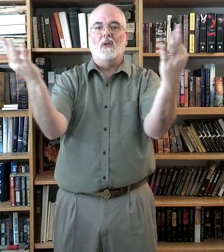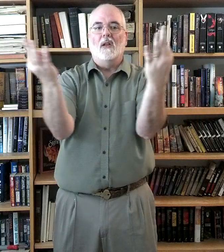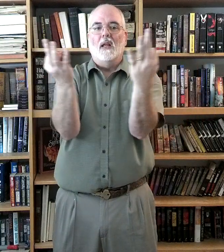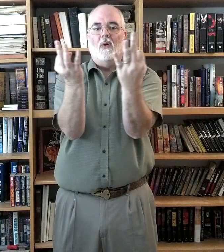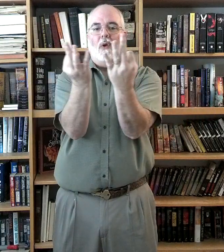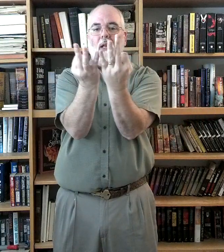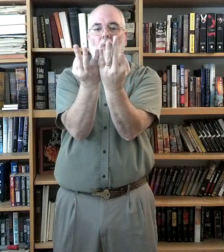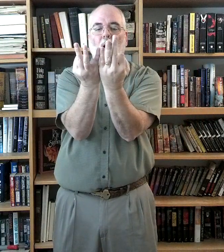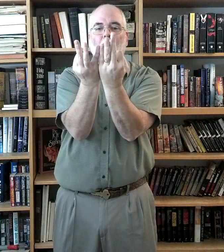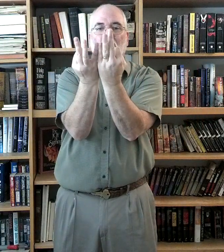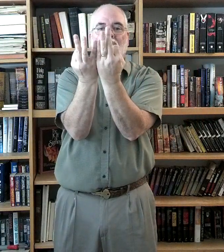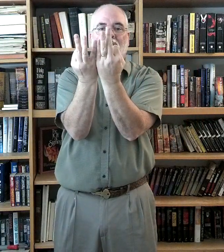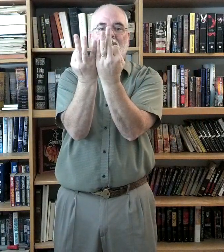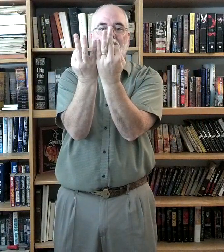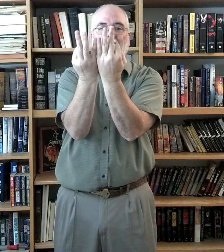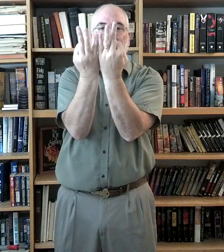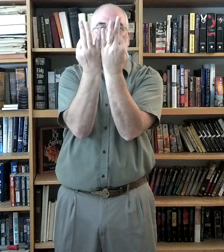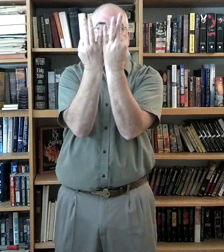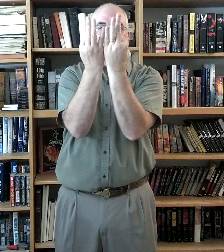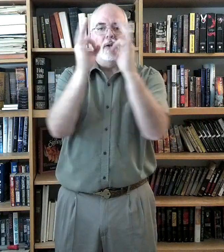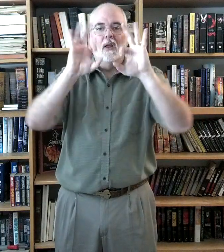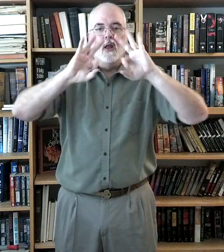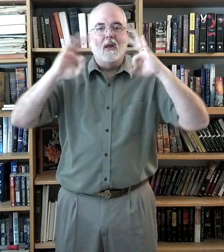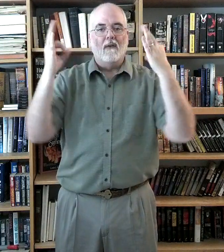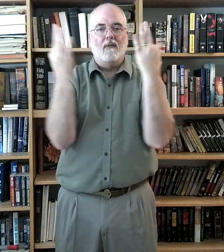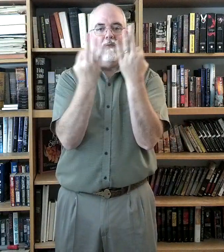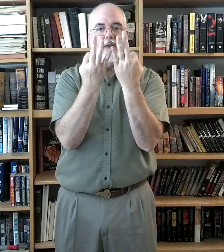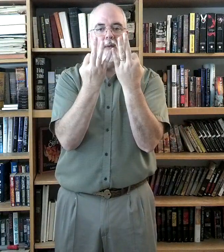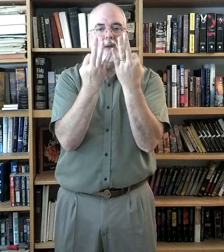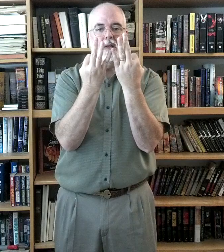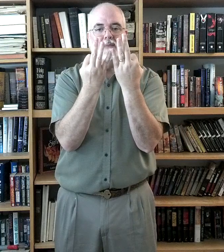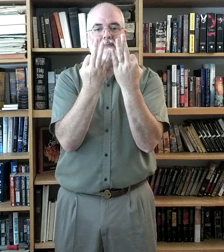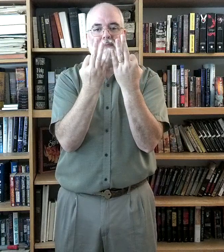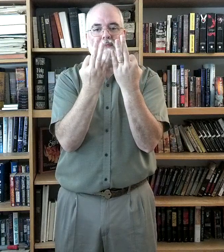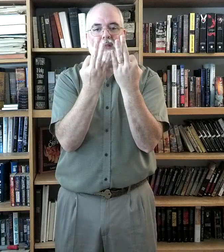and you wind up with your pinkies together. Family. Okay?